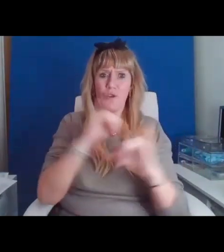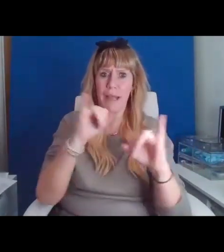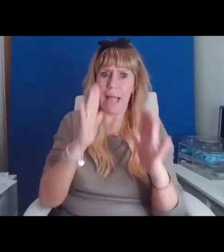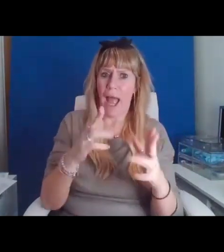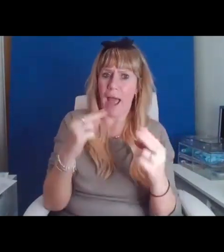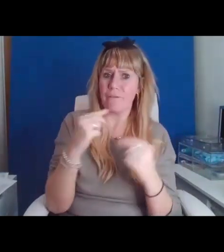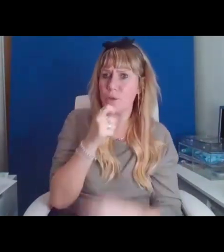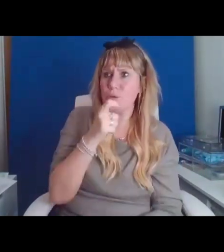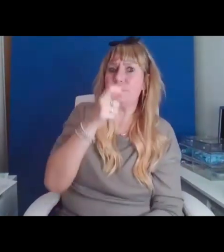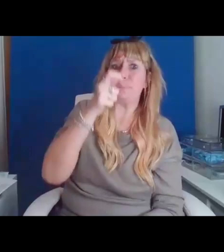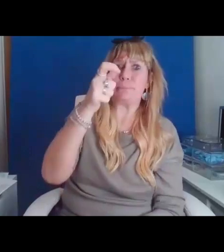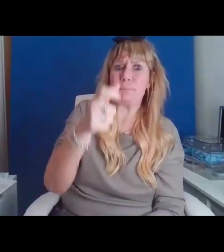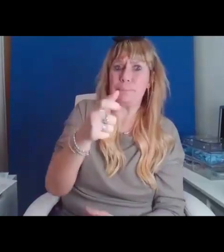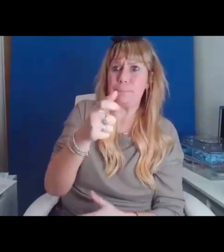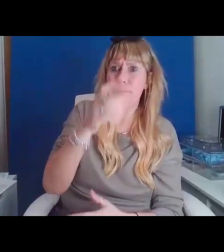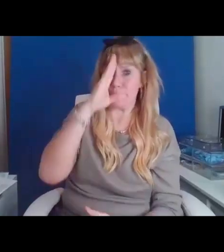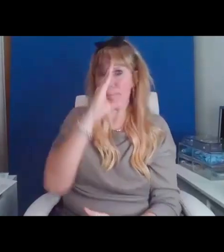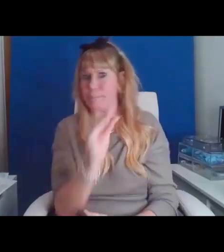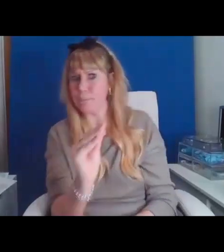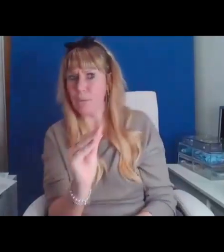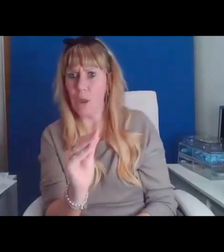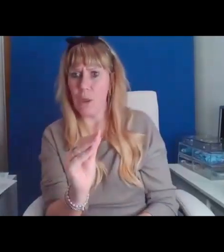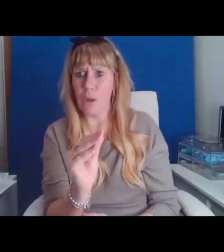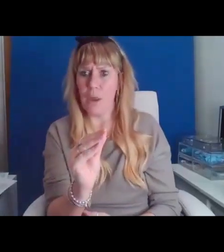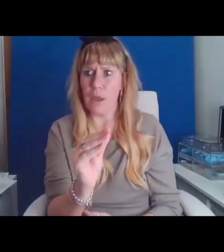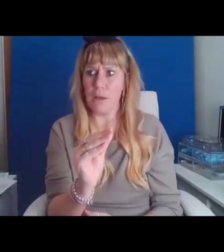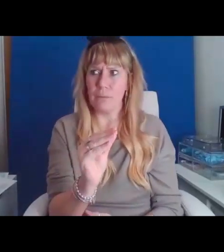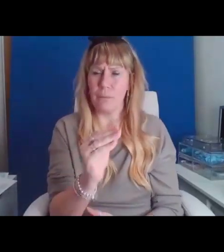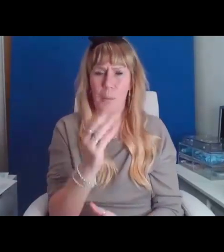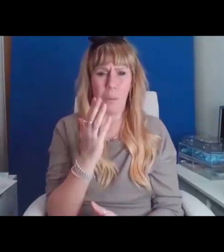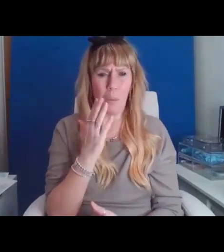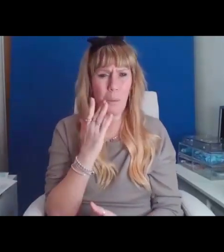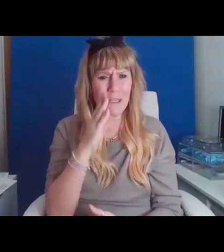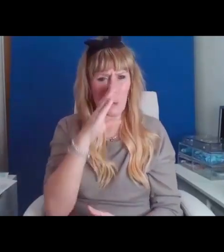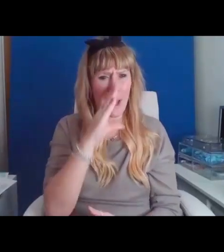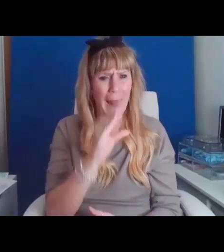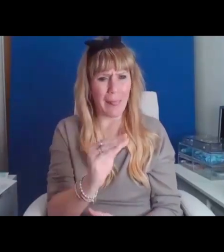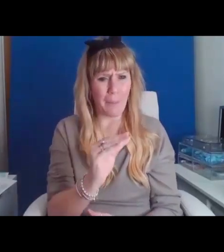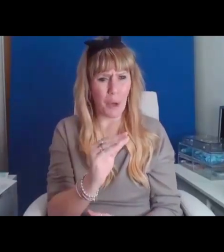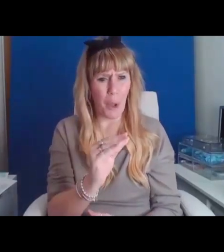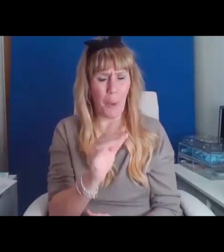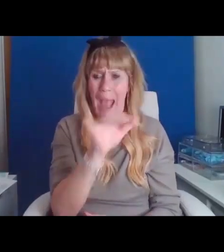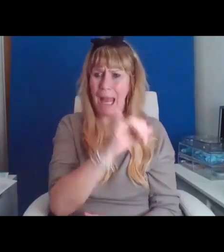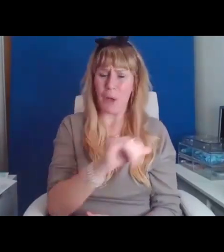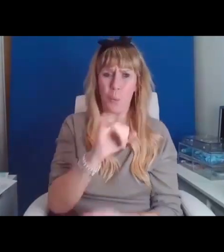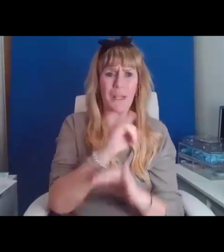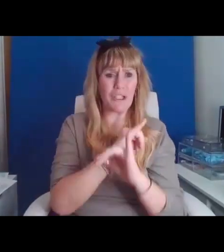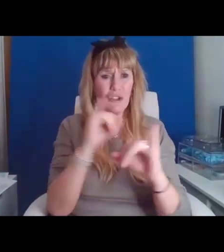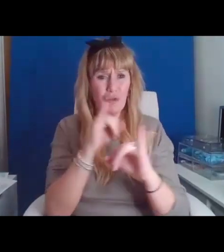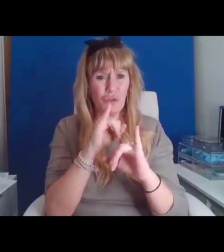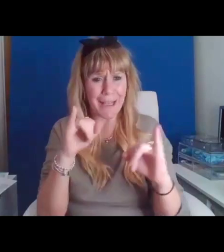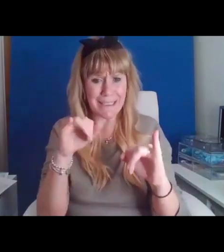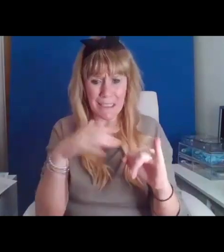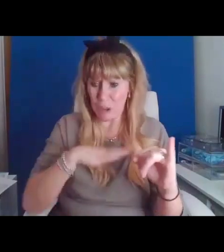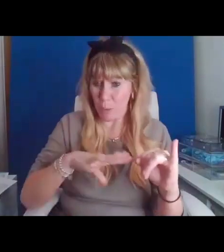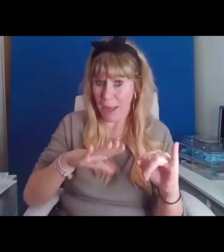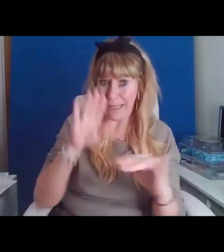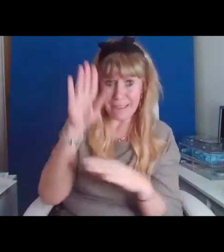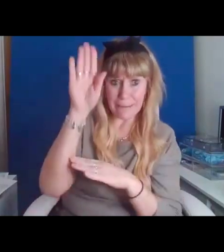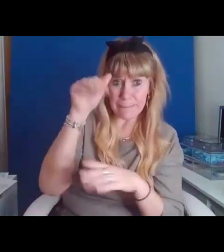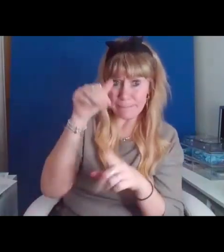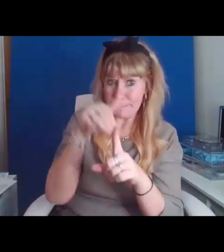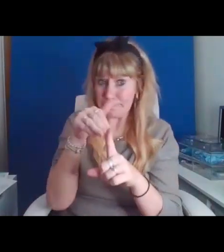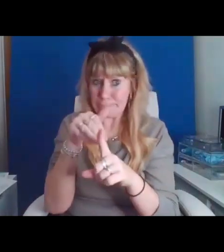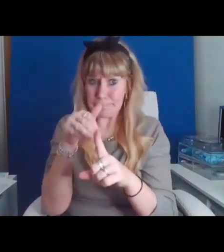efficient for me to let them know when the crisis ever ends. Which crisis am I even supposed to be speaking up about? The